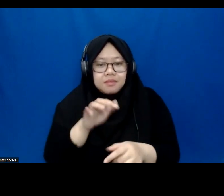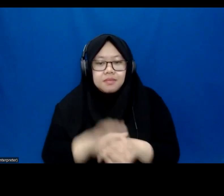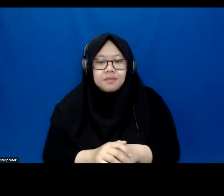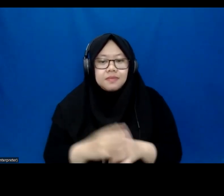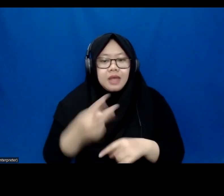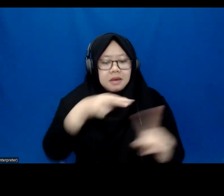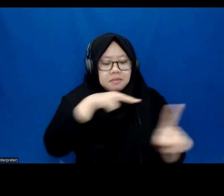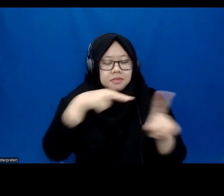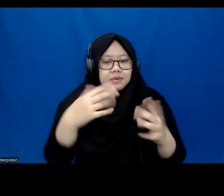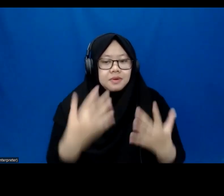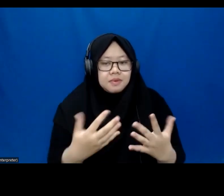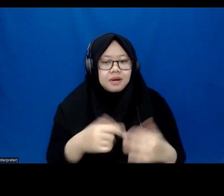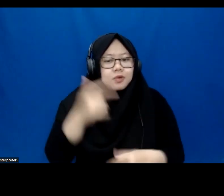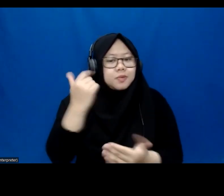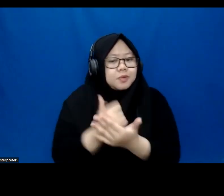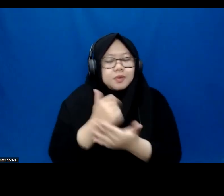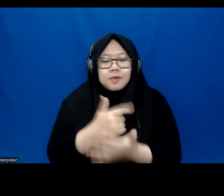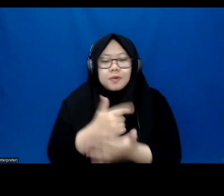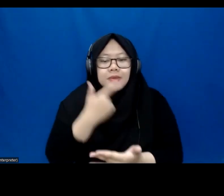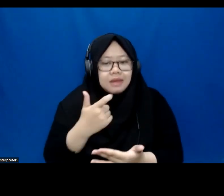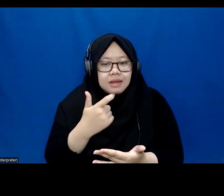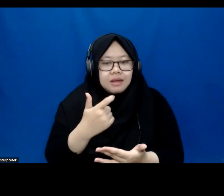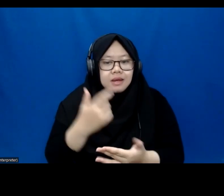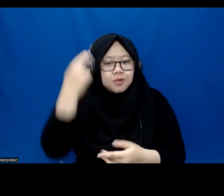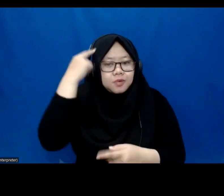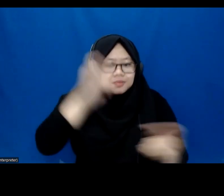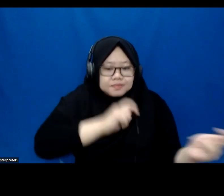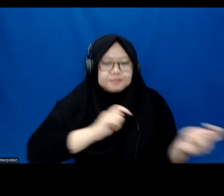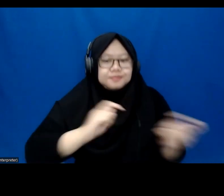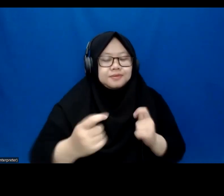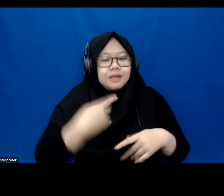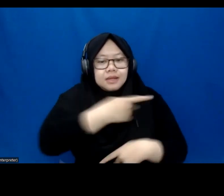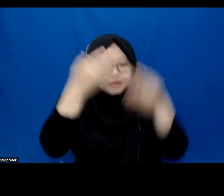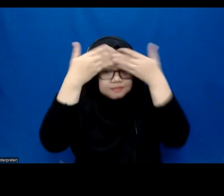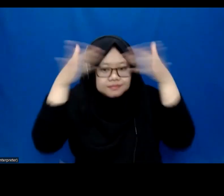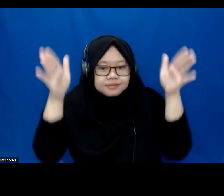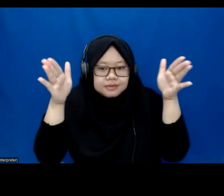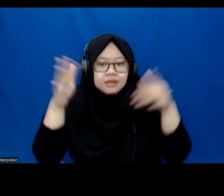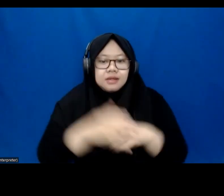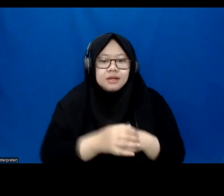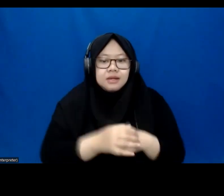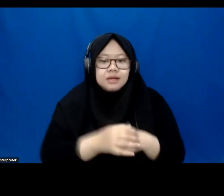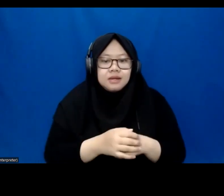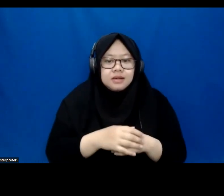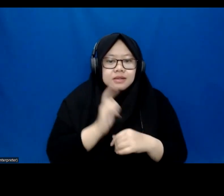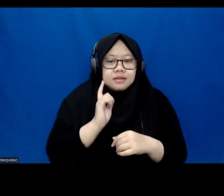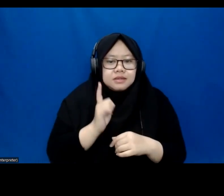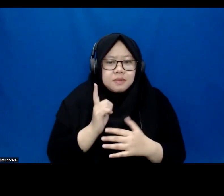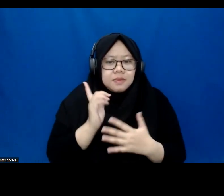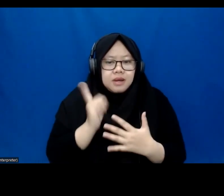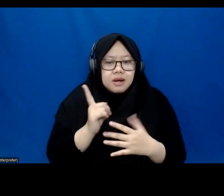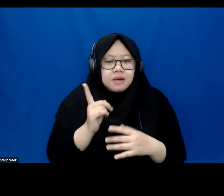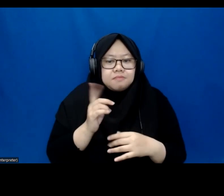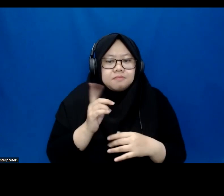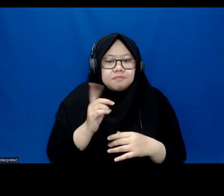important to be, to shift so that we are open, there's actually neuroscience behind why that's crucial in order